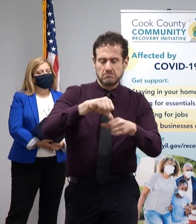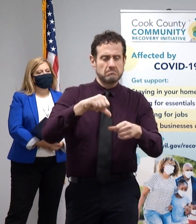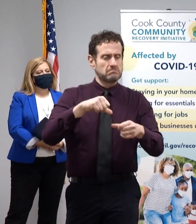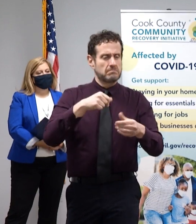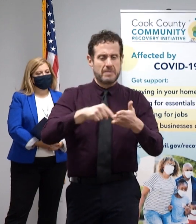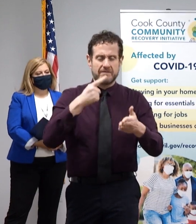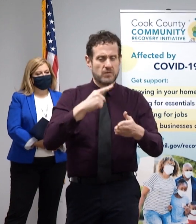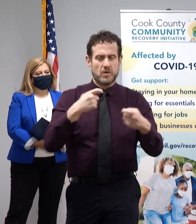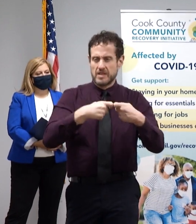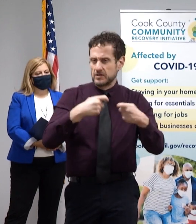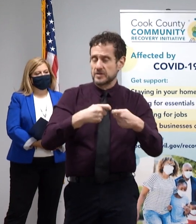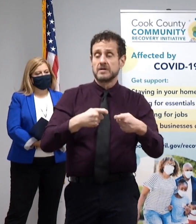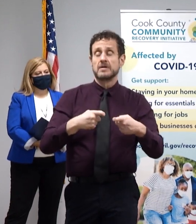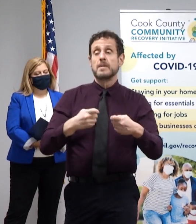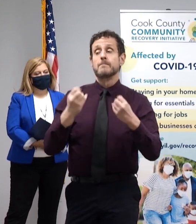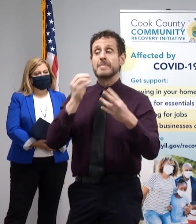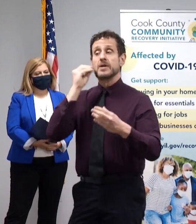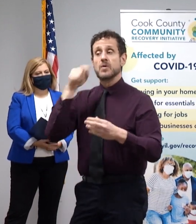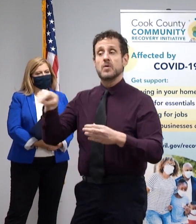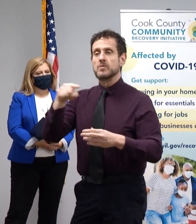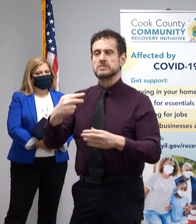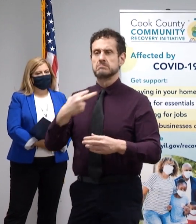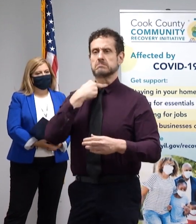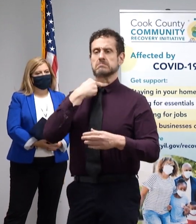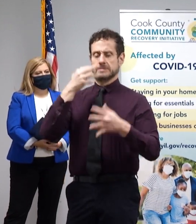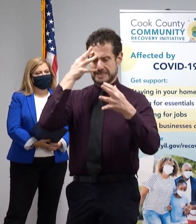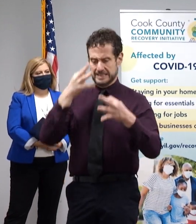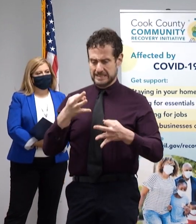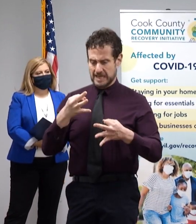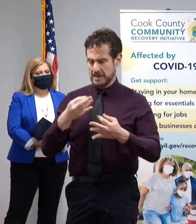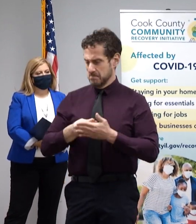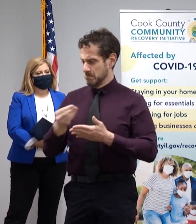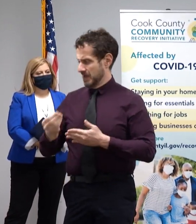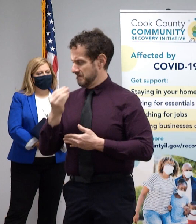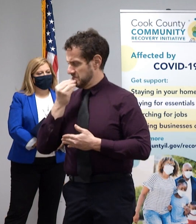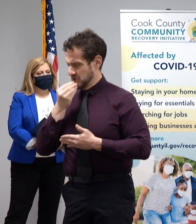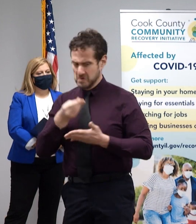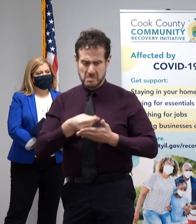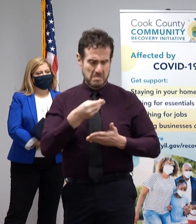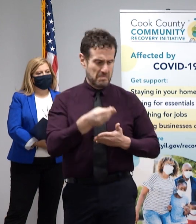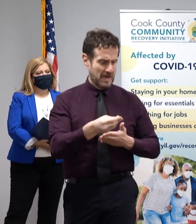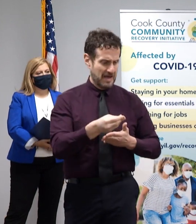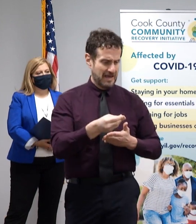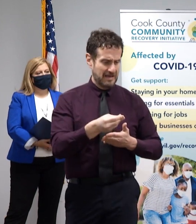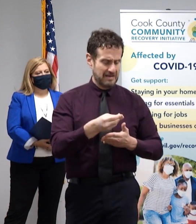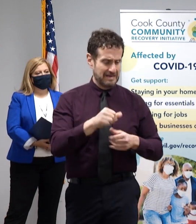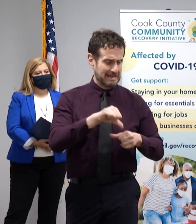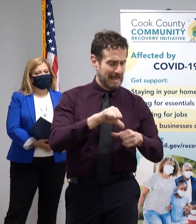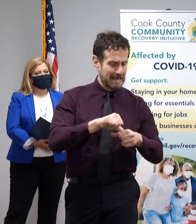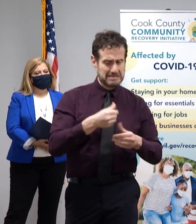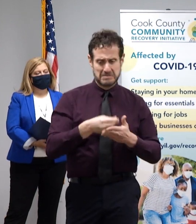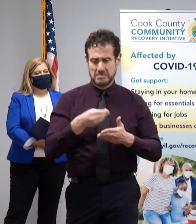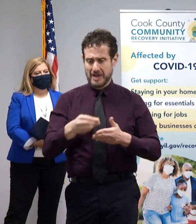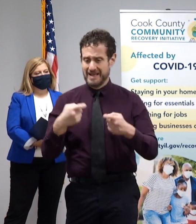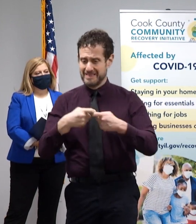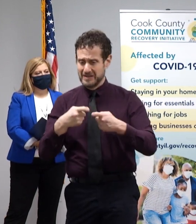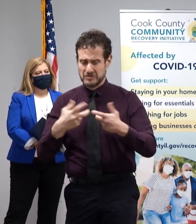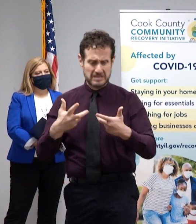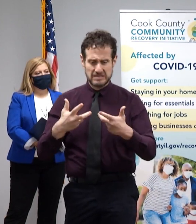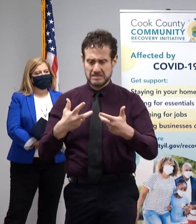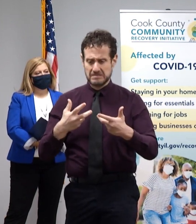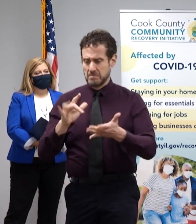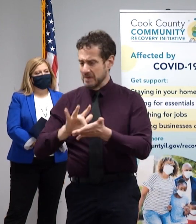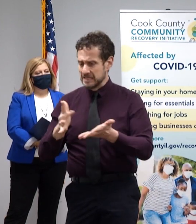forced to make difficult decisions between necessities. That's where CETA is here for you.